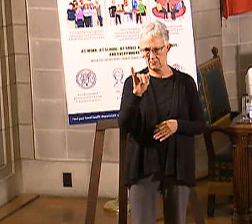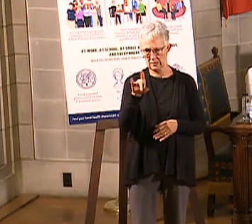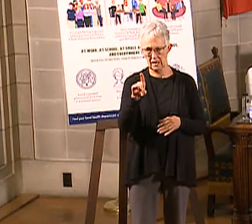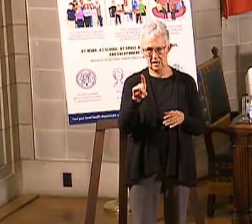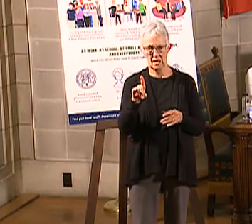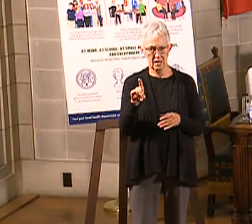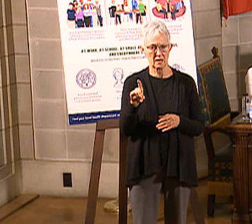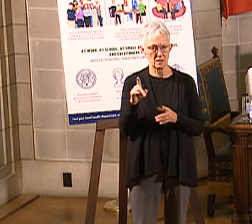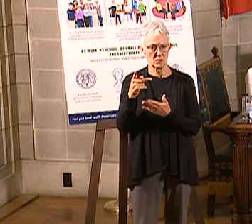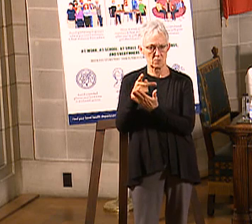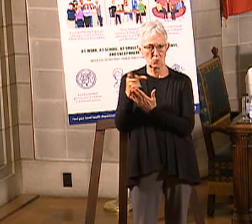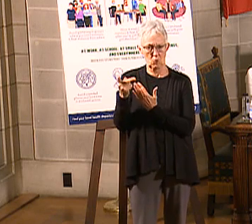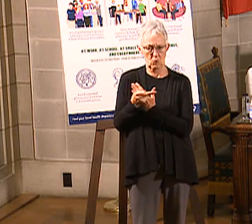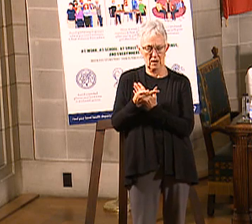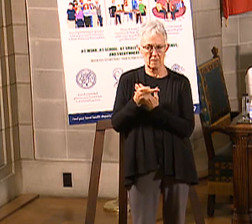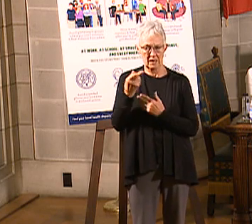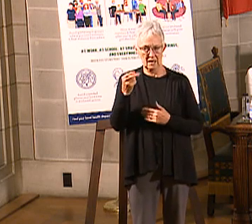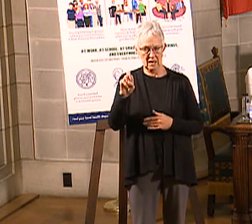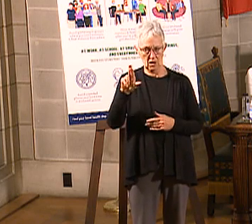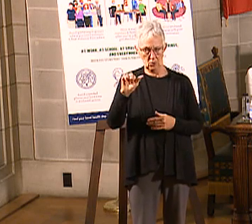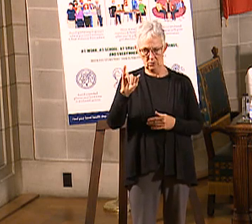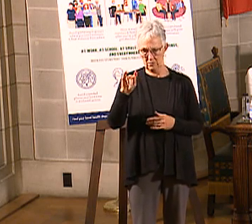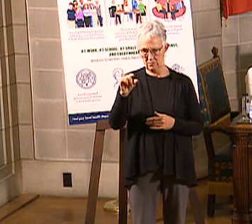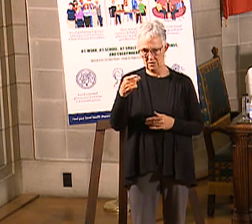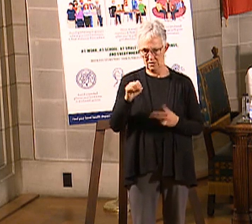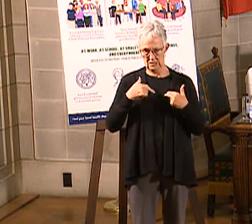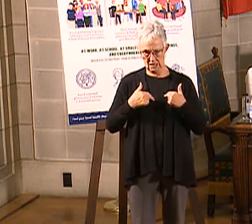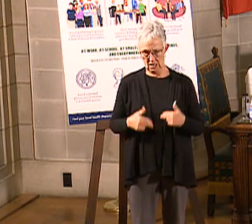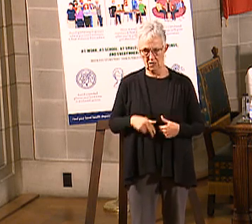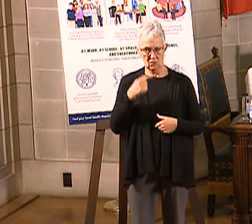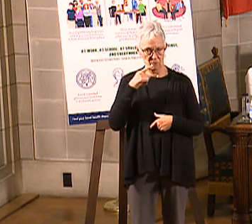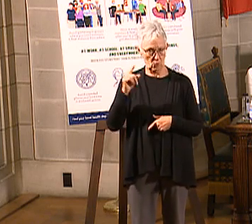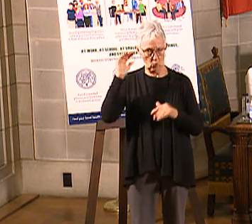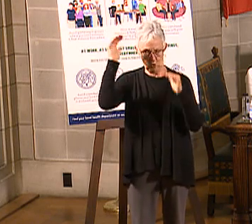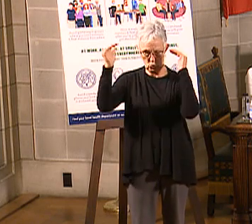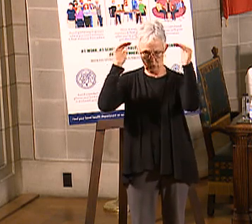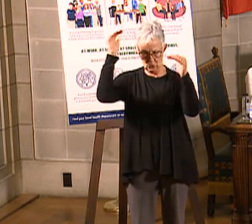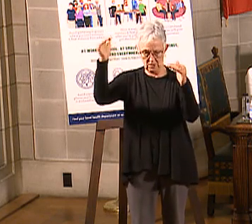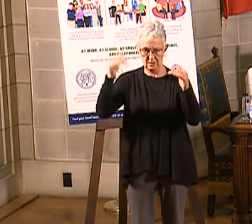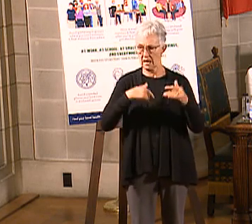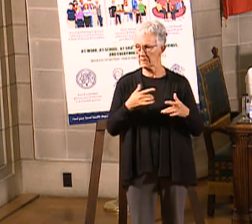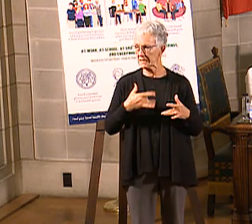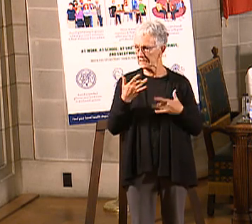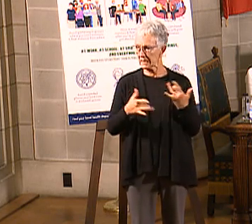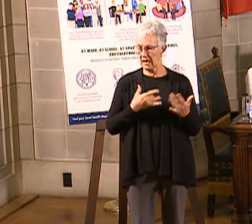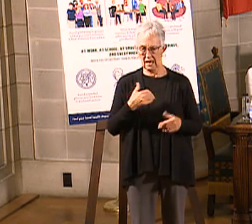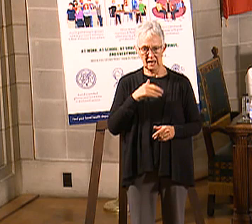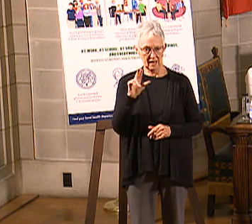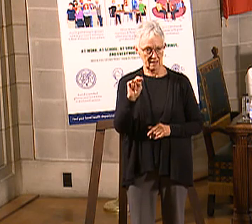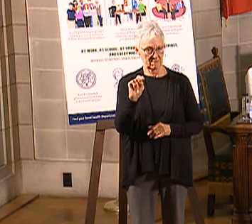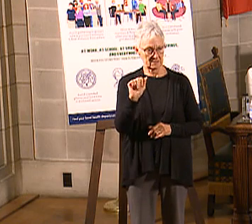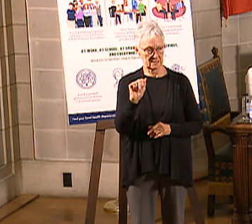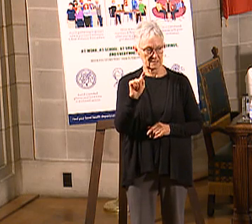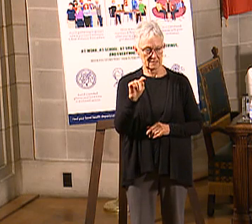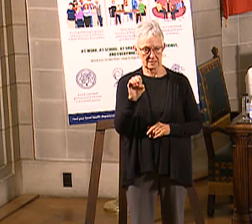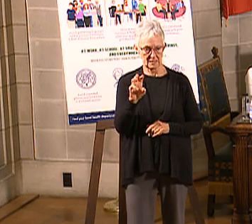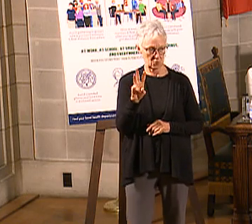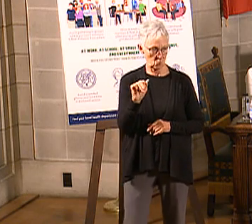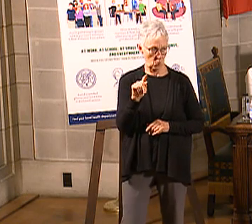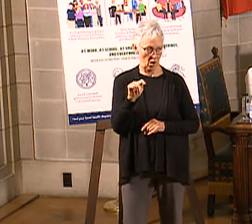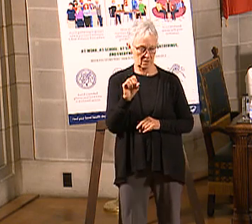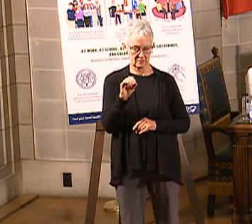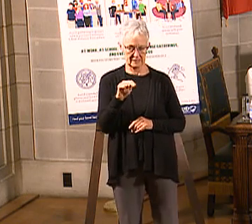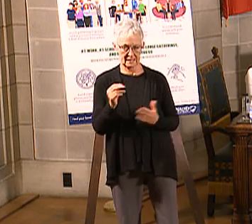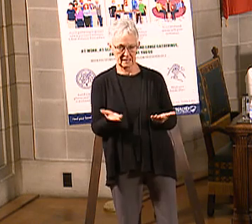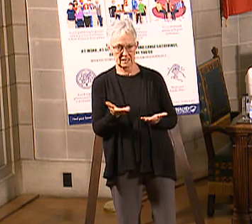Health for Adults. And I'm also excited about being joined today with Nate Watson, who is our Deputy